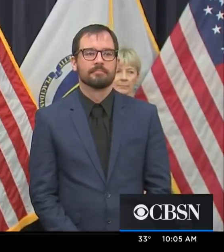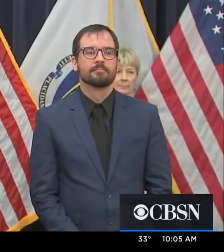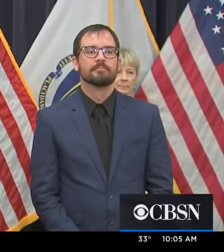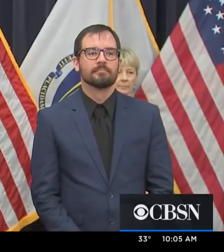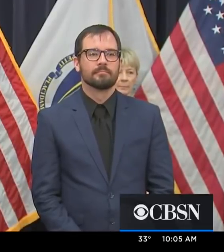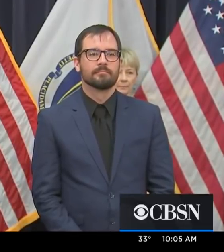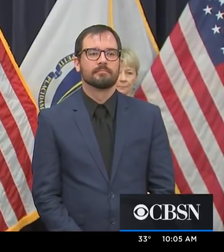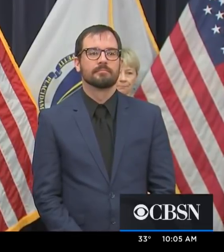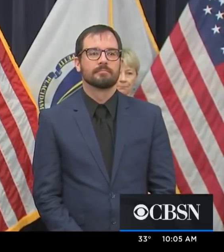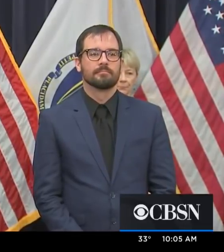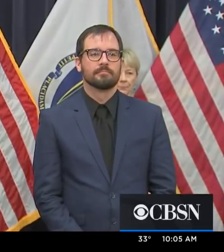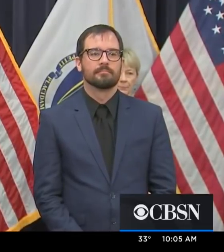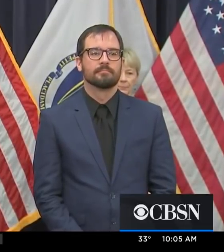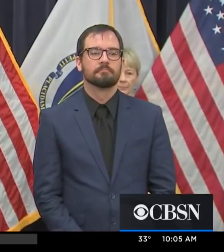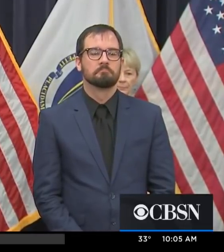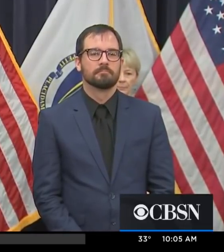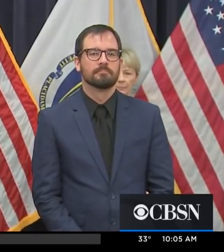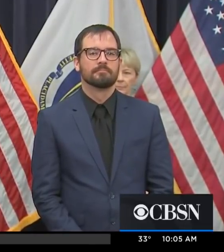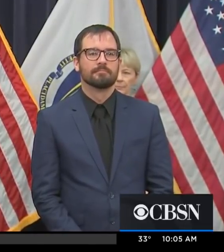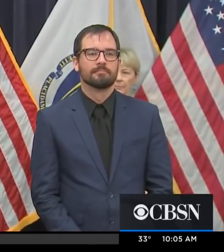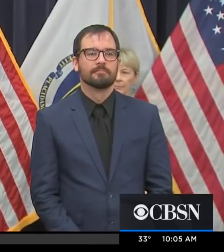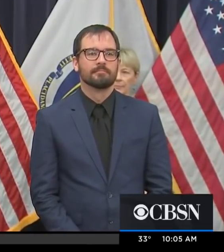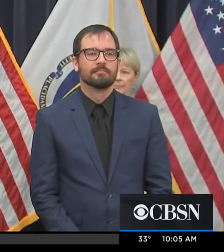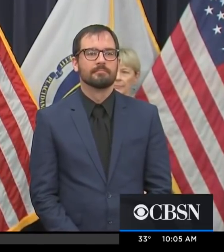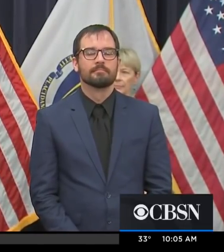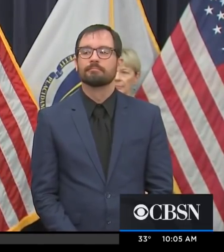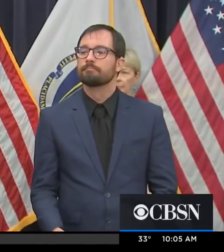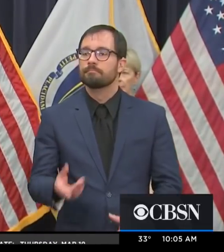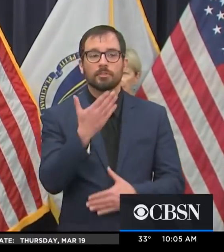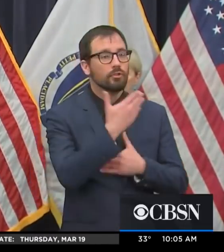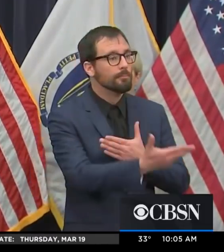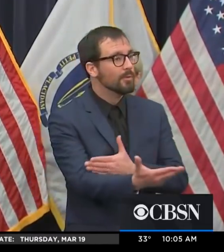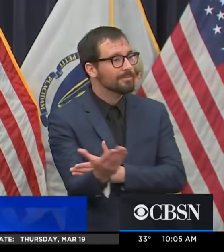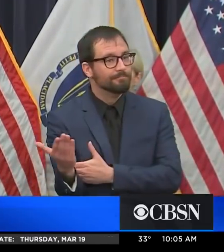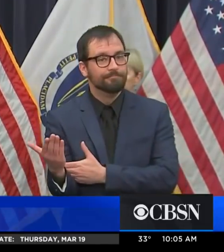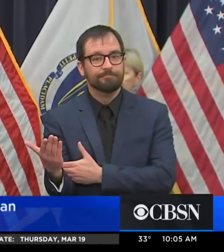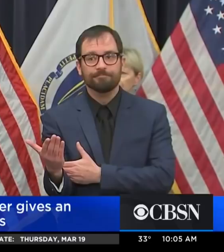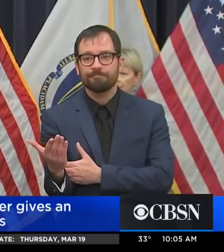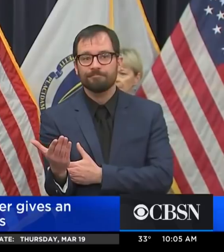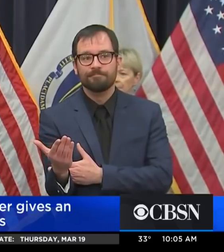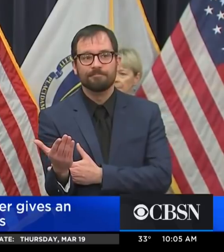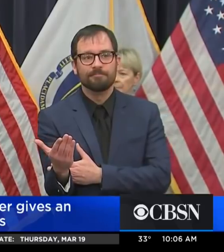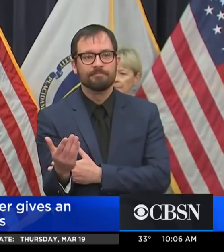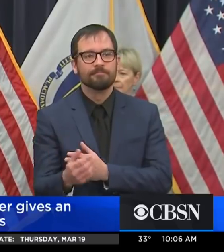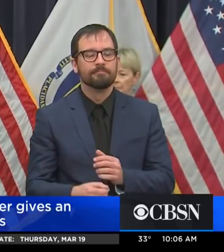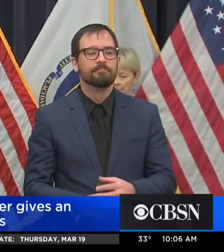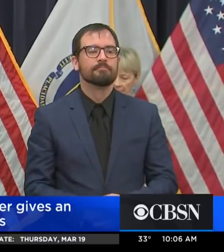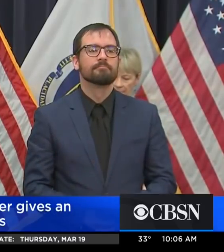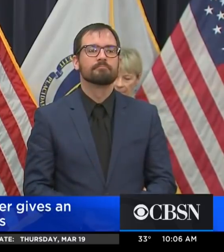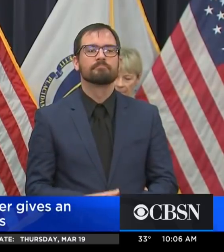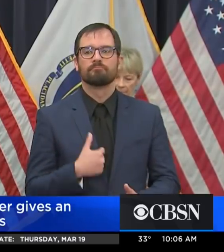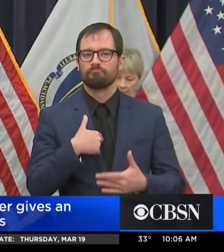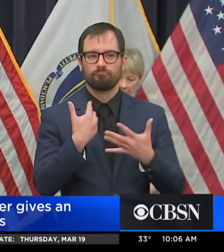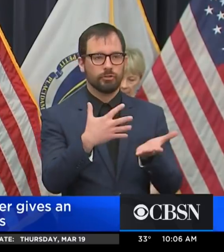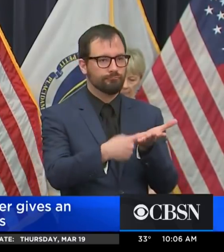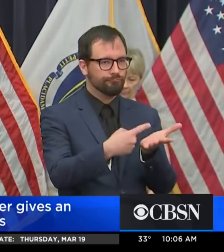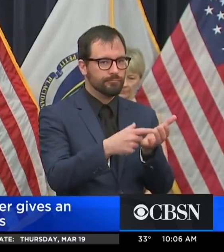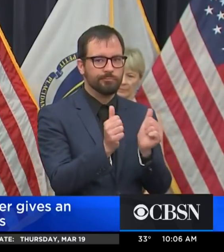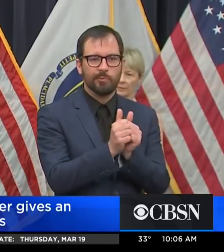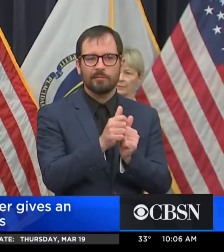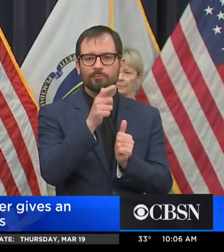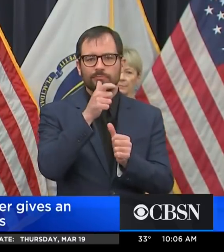I want to go to Governor Charlie Baker with an update right now. Let's listen in. After discussions with health experts, local and federal officials,